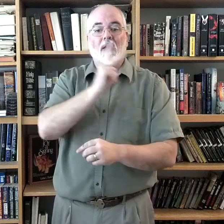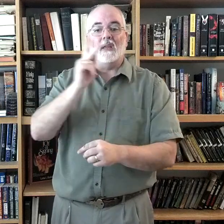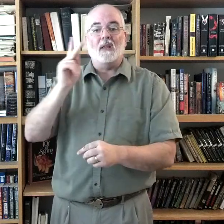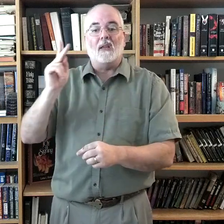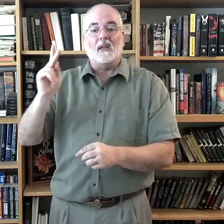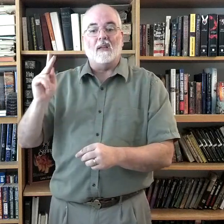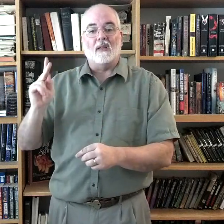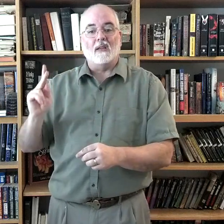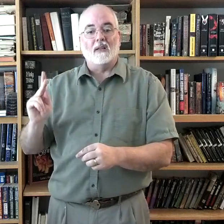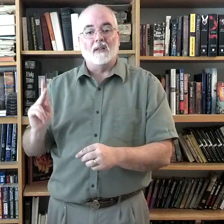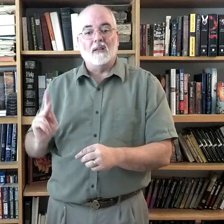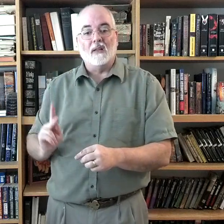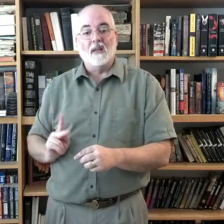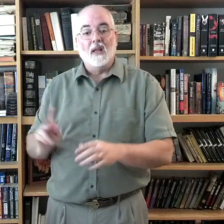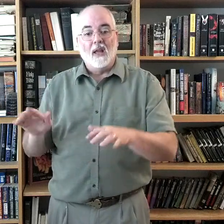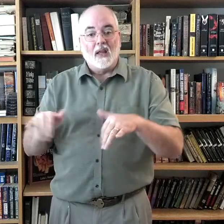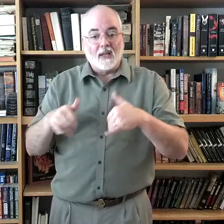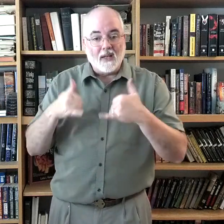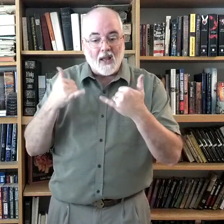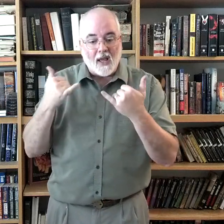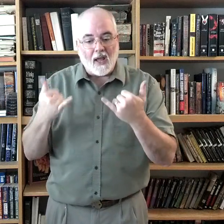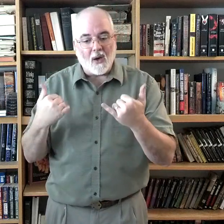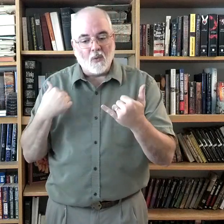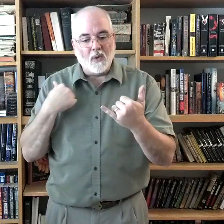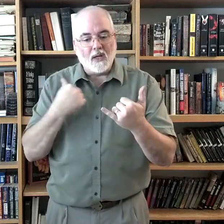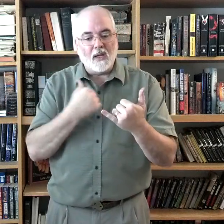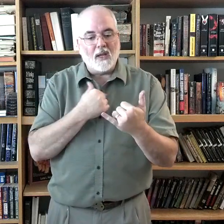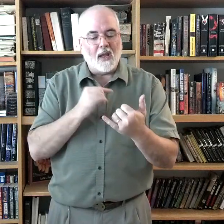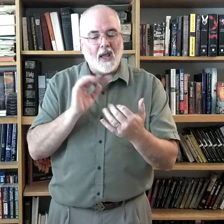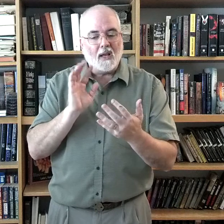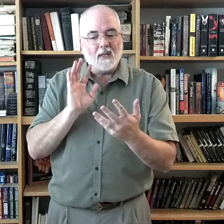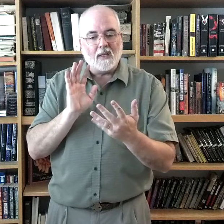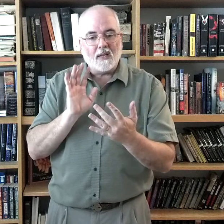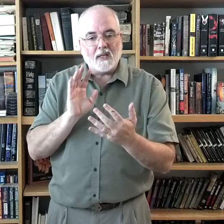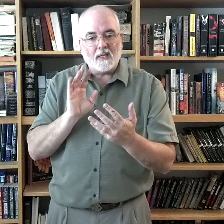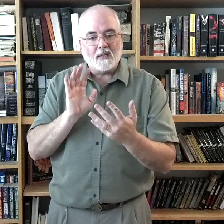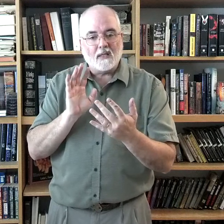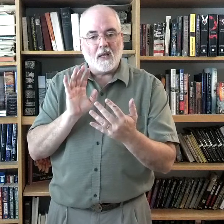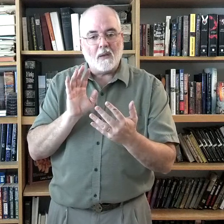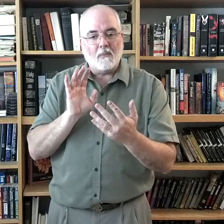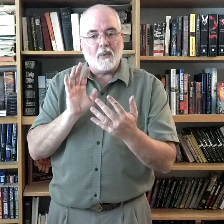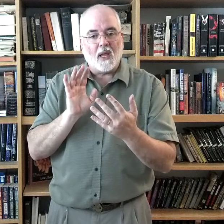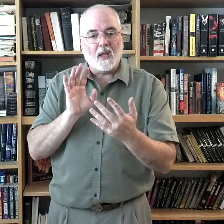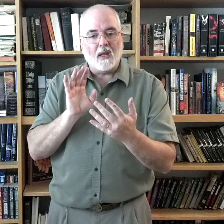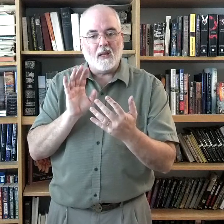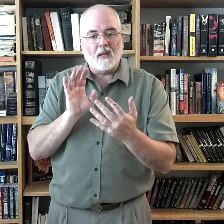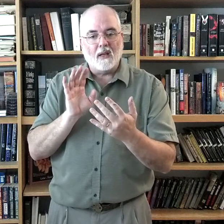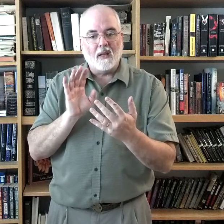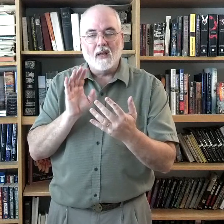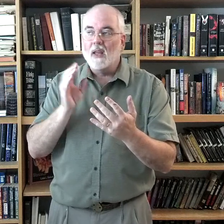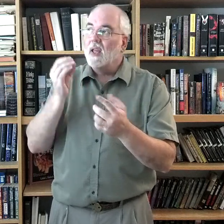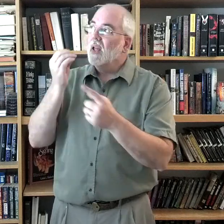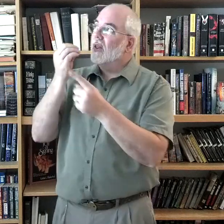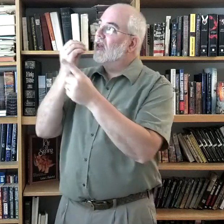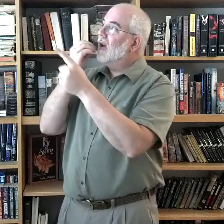Now we anticipate the